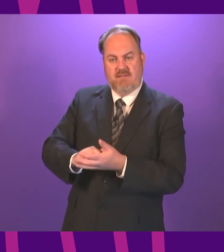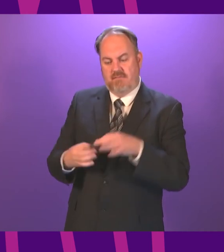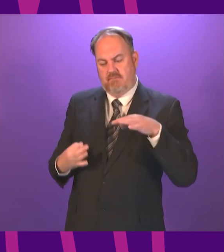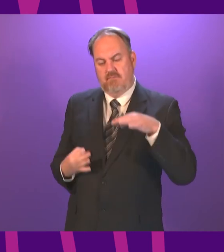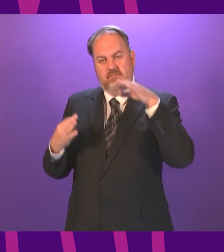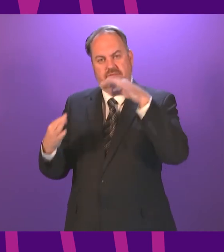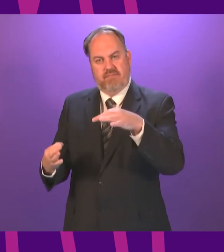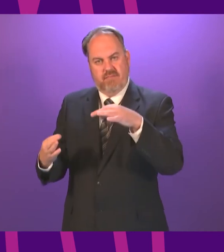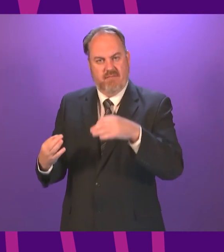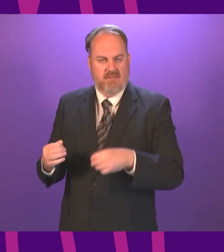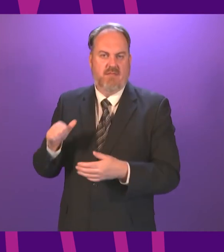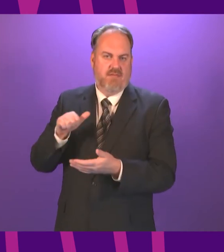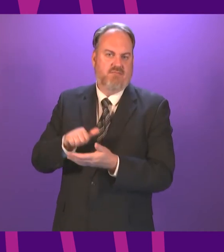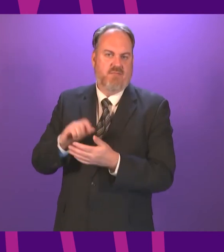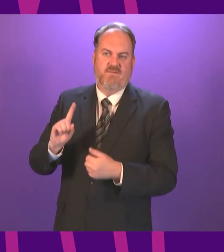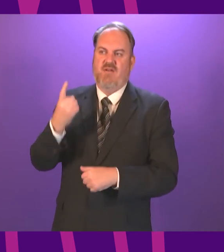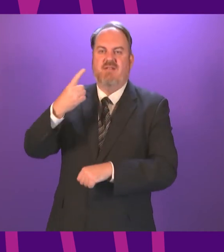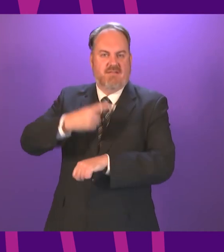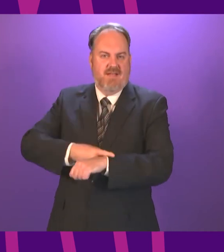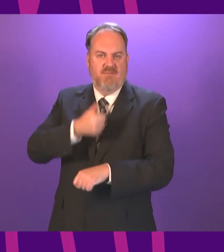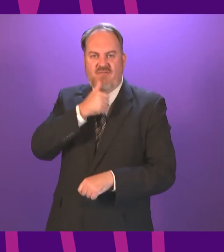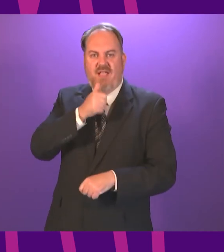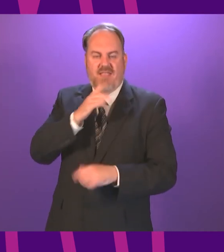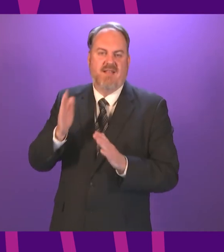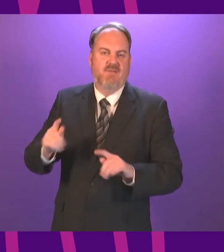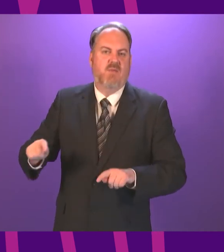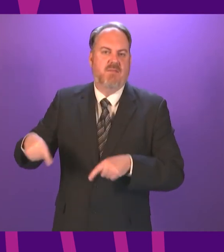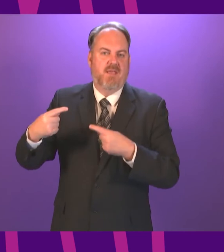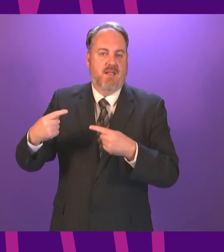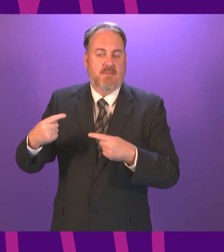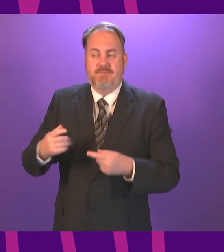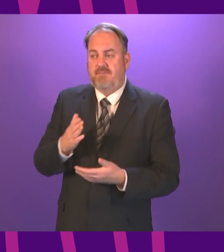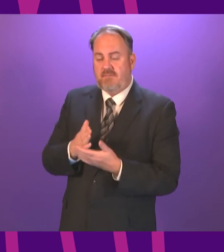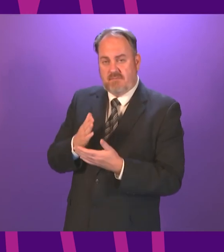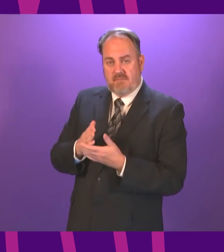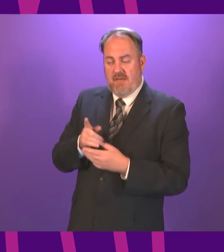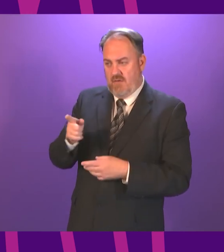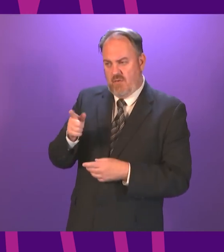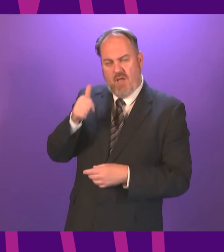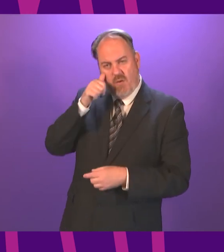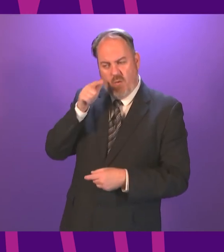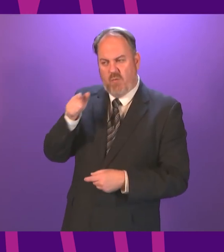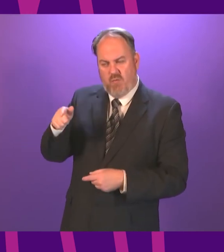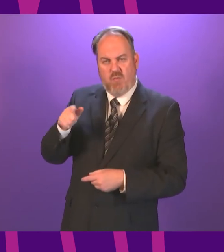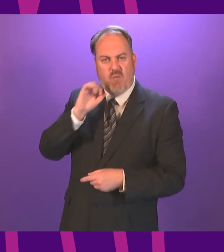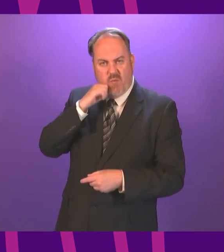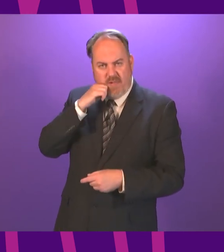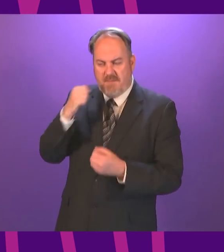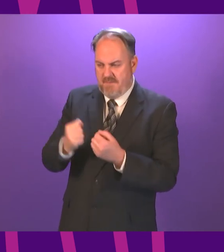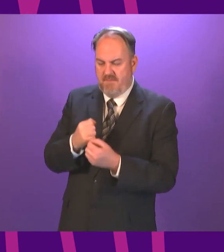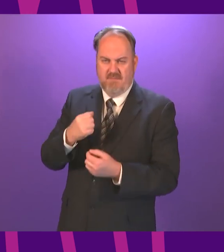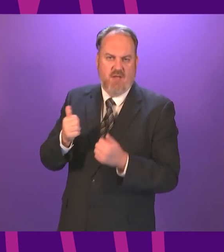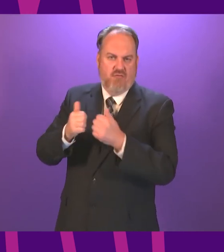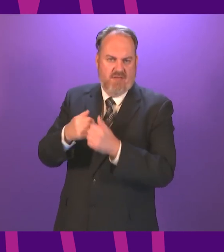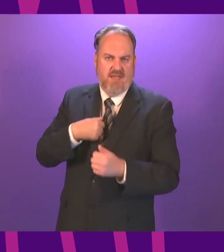the capacity of the system with the SQA, as Mr. Greer would thoroughly expect me to do so. And I'm sure in the